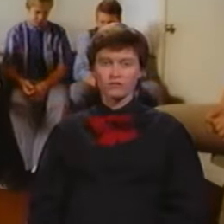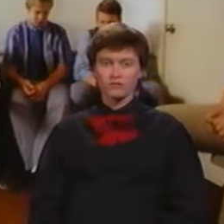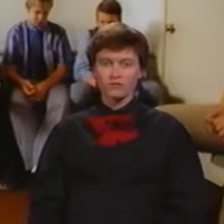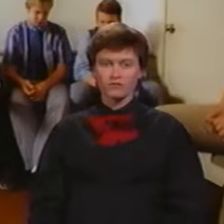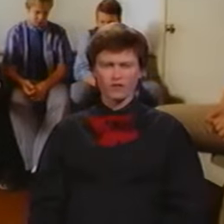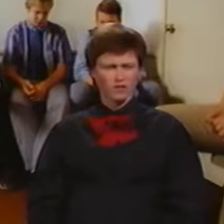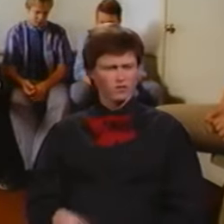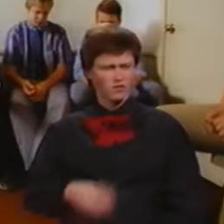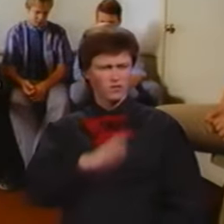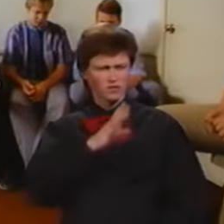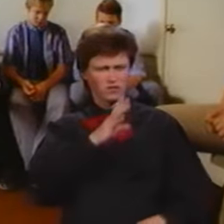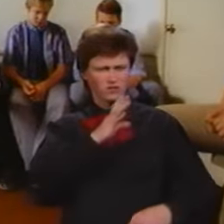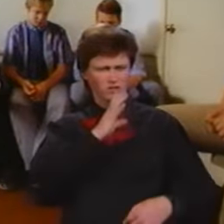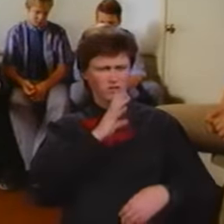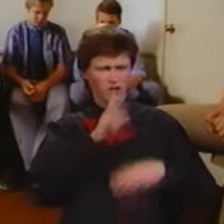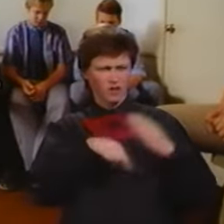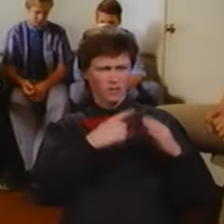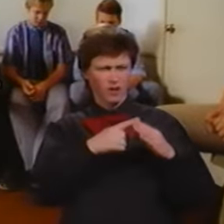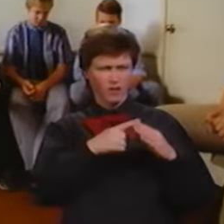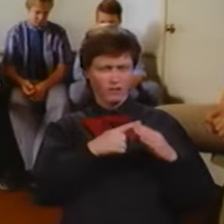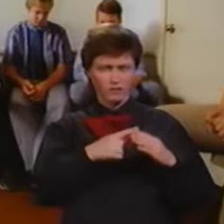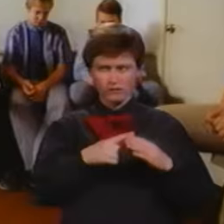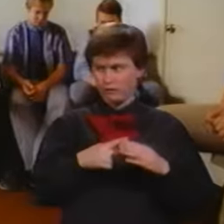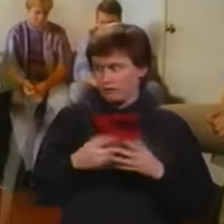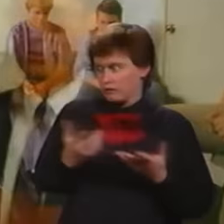What's he talking about? Don't ask me.